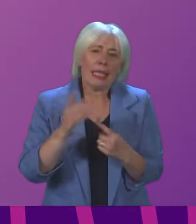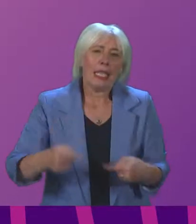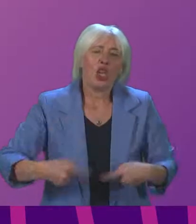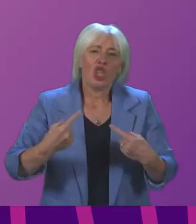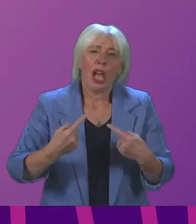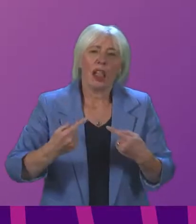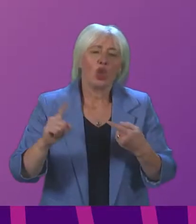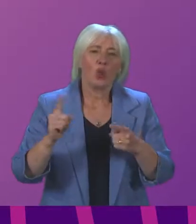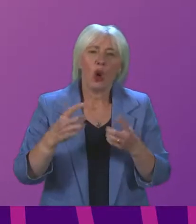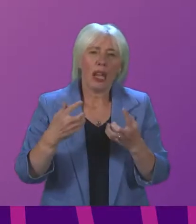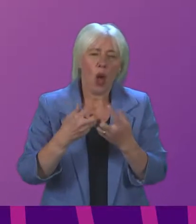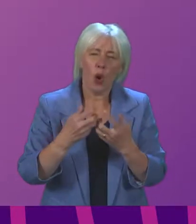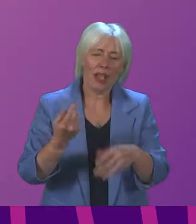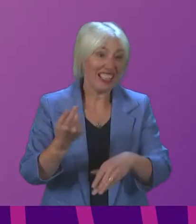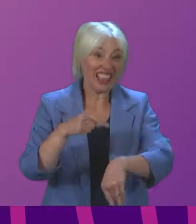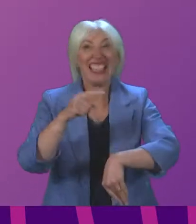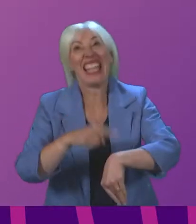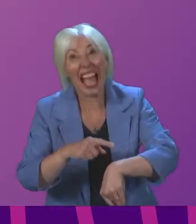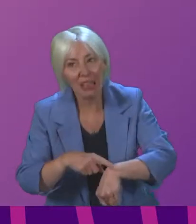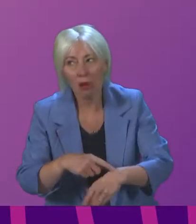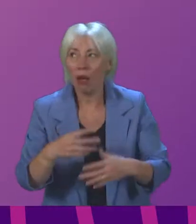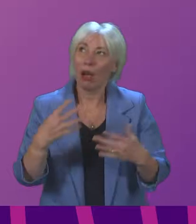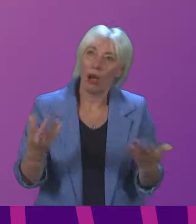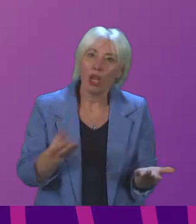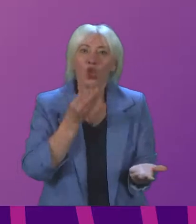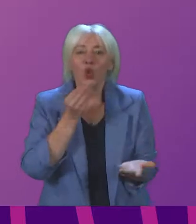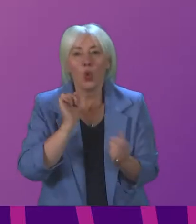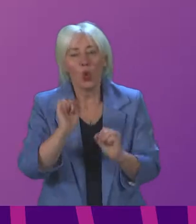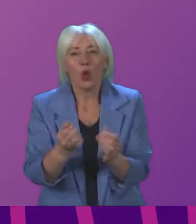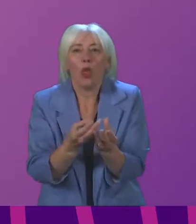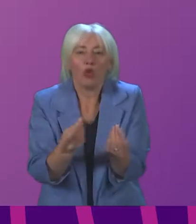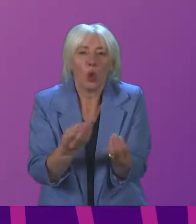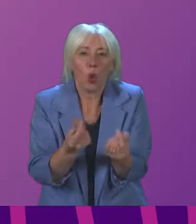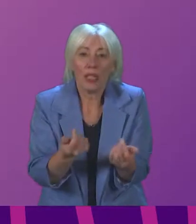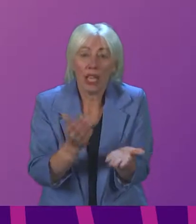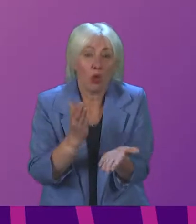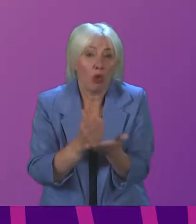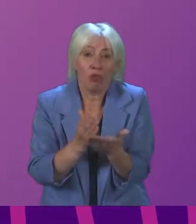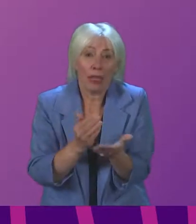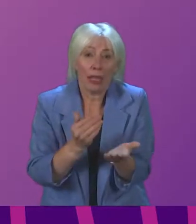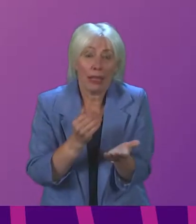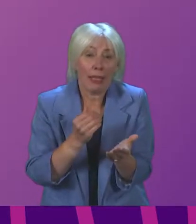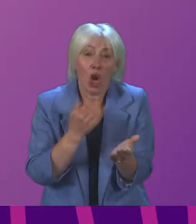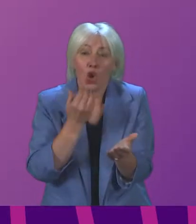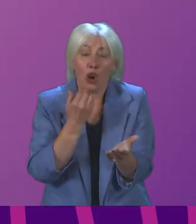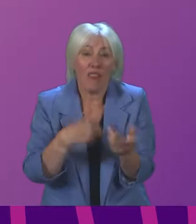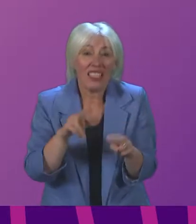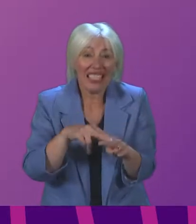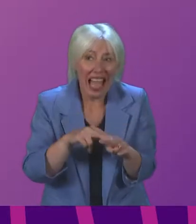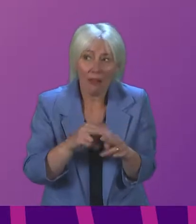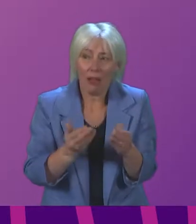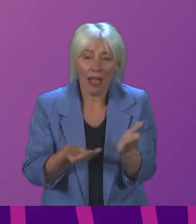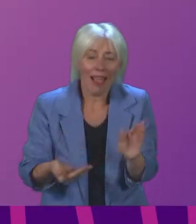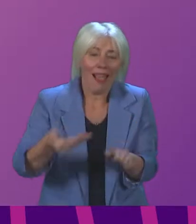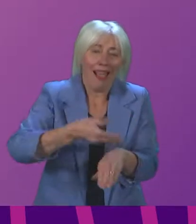to carve out the time to actually make use of those resources at a time when staff shortages means that they have been asked to take on